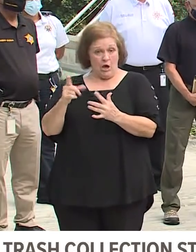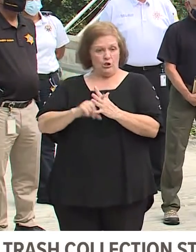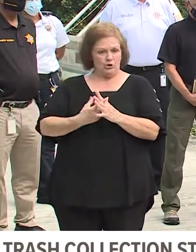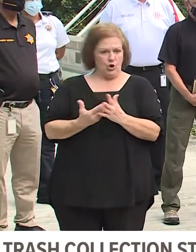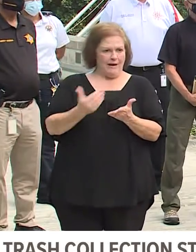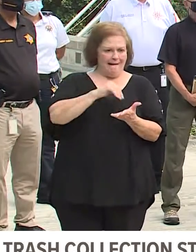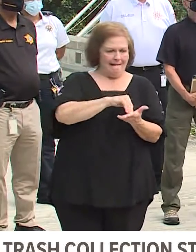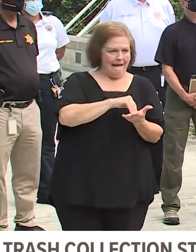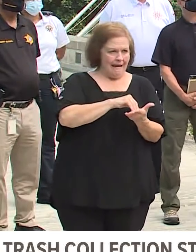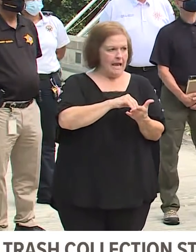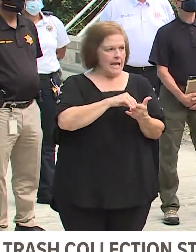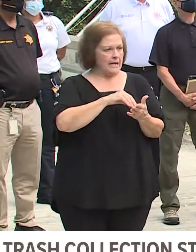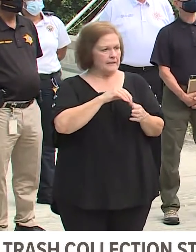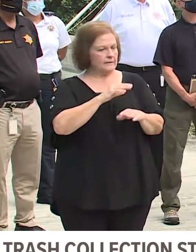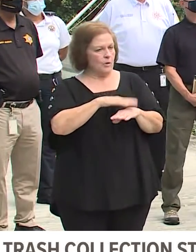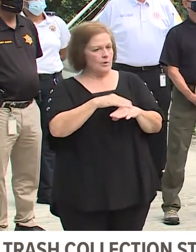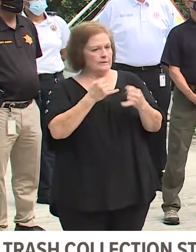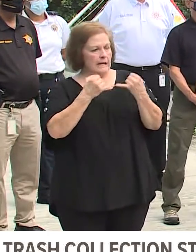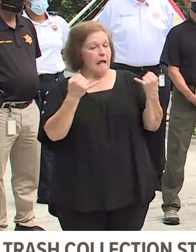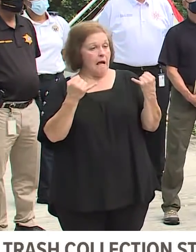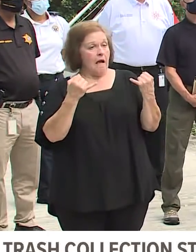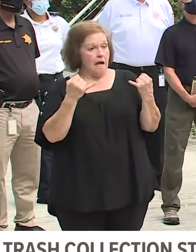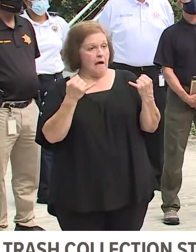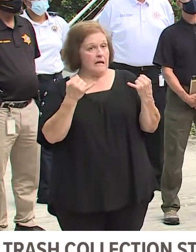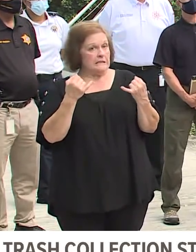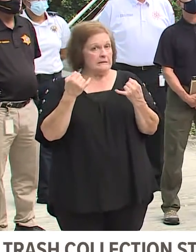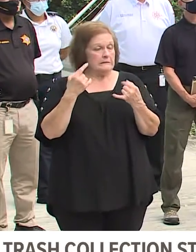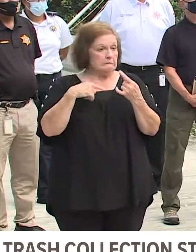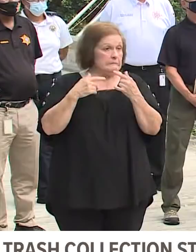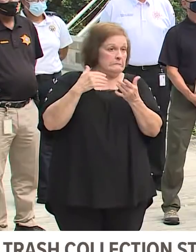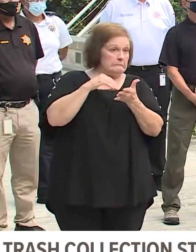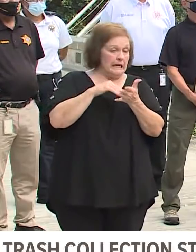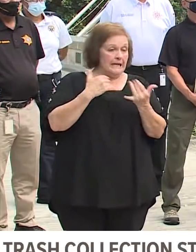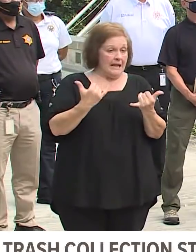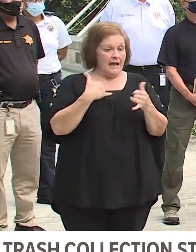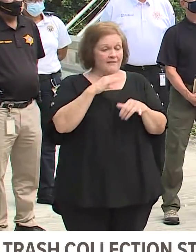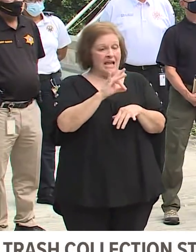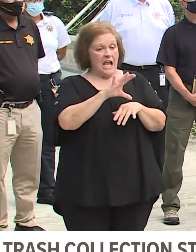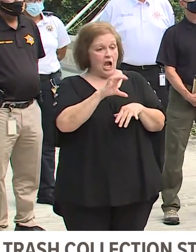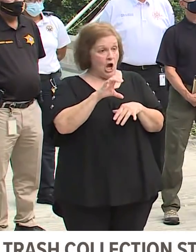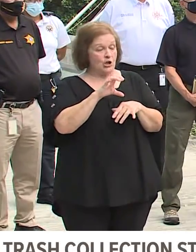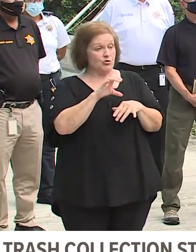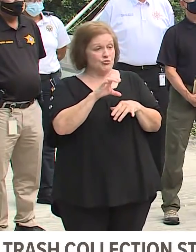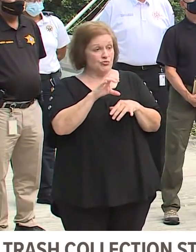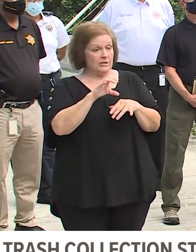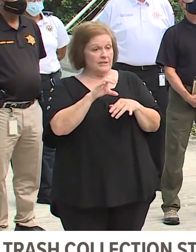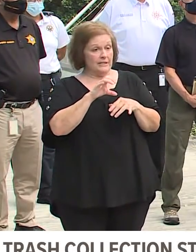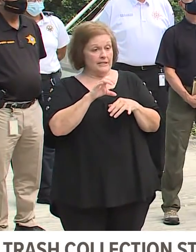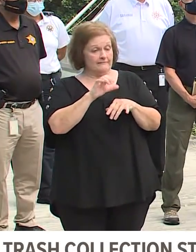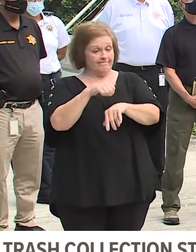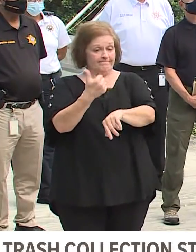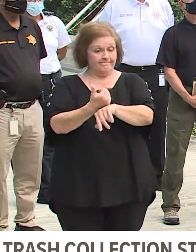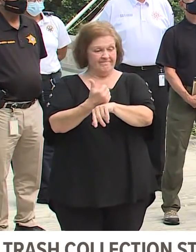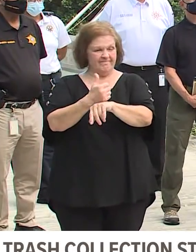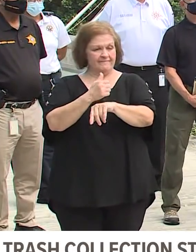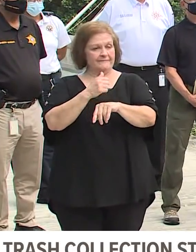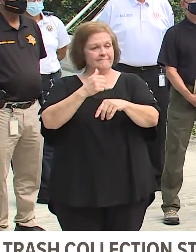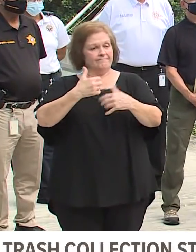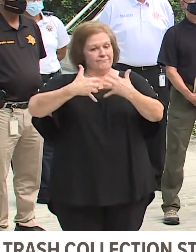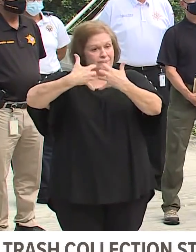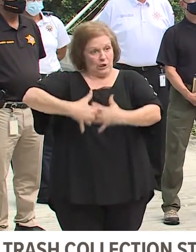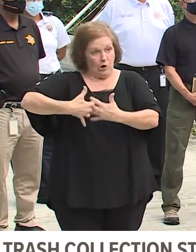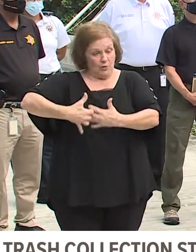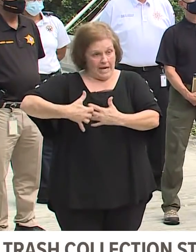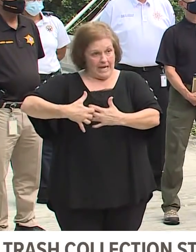on our website our information largely is on there it's coming back and we have an 800 kW generator that showed up late last night under city police escort